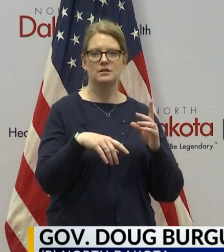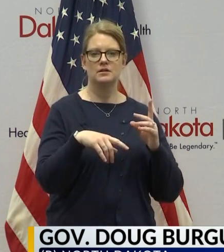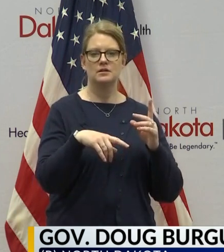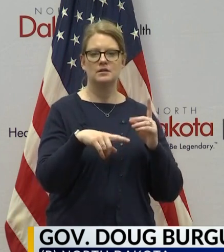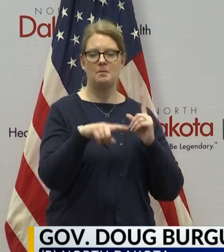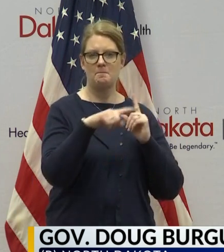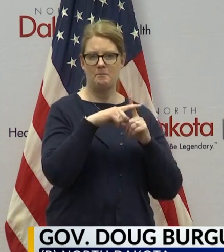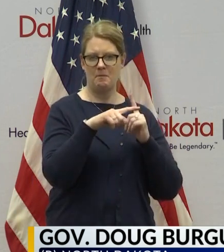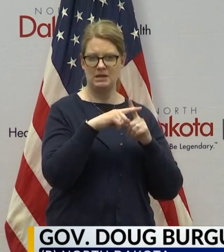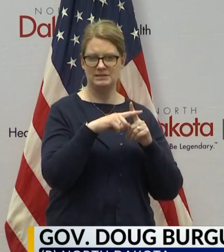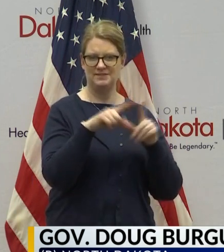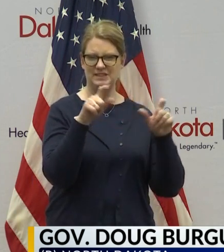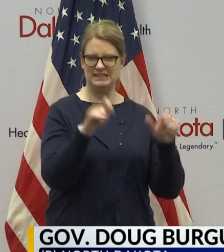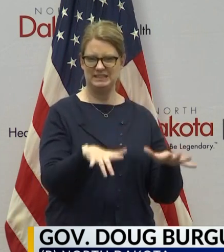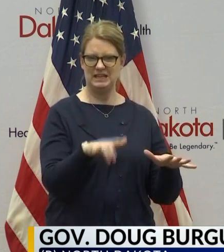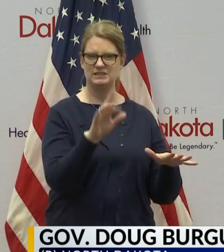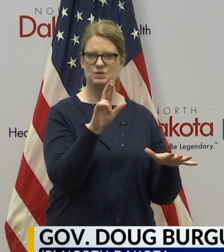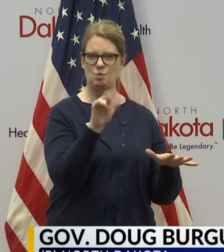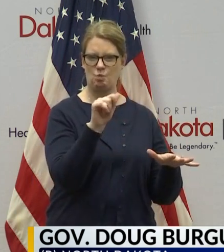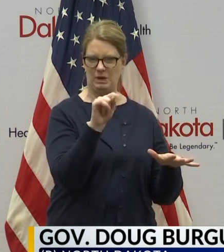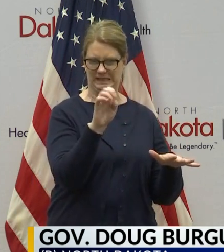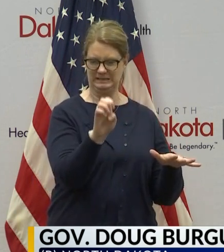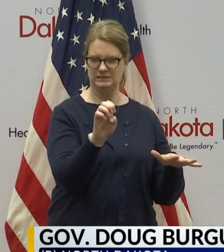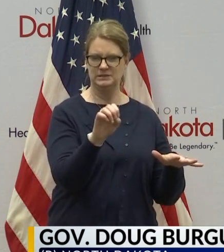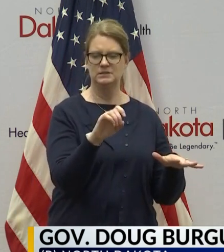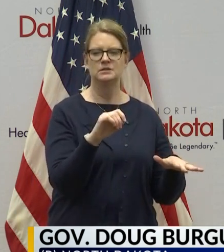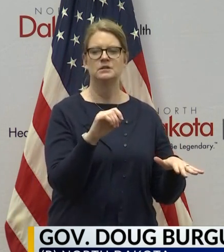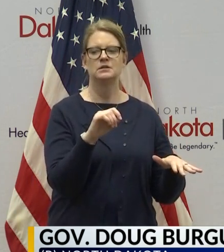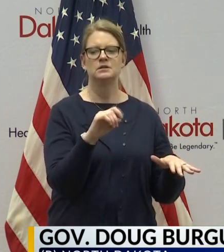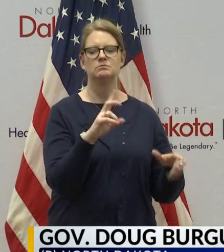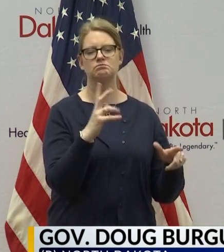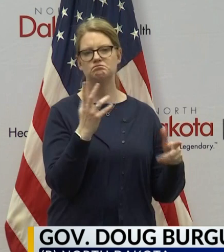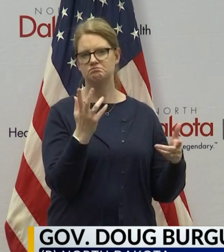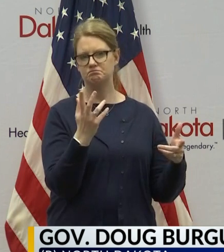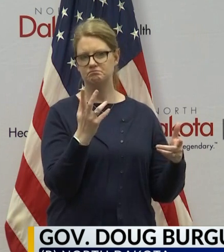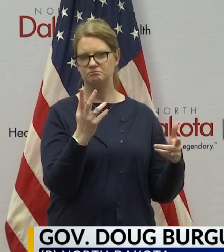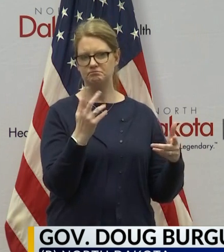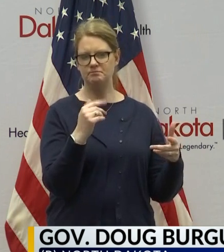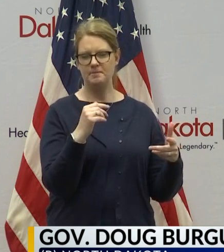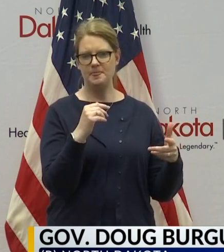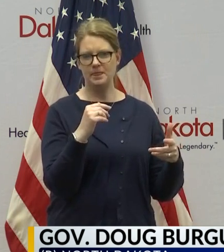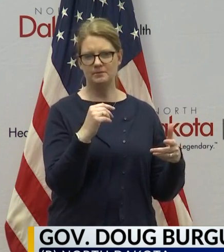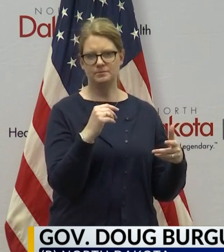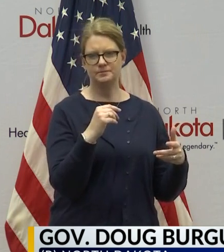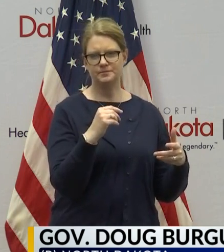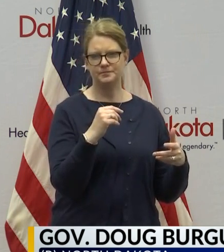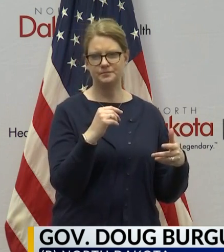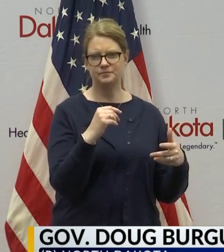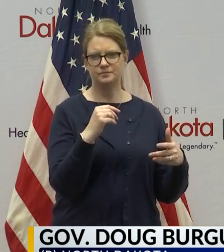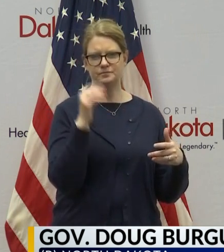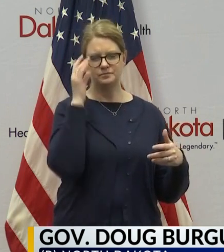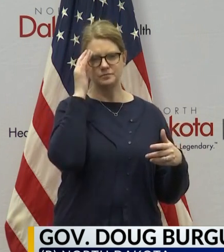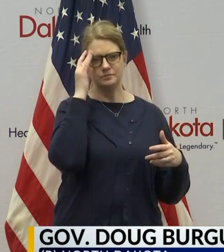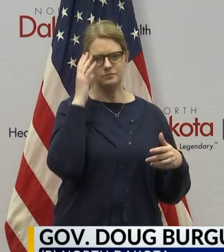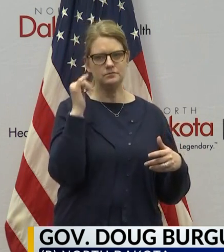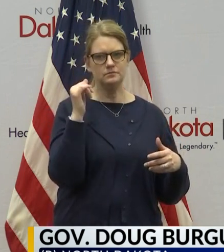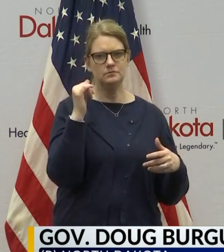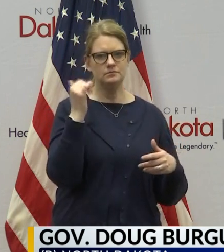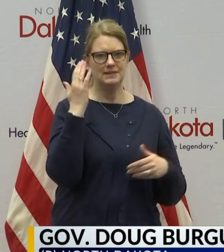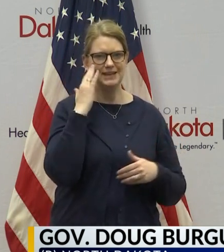rate. We know that in states where they've got dealing with